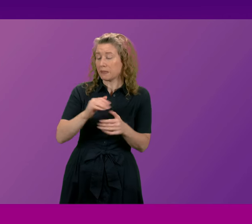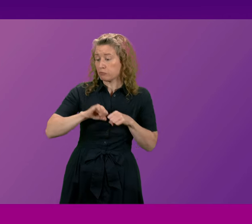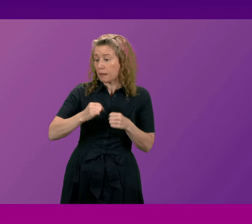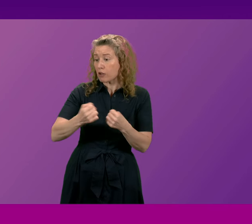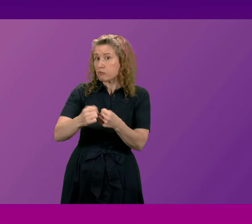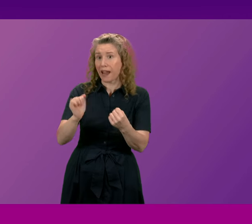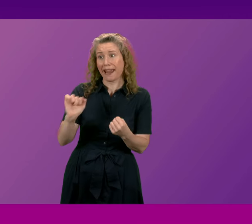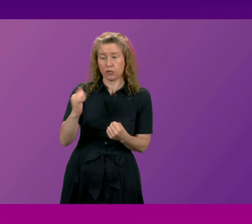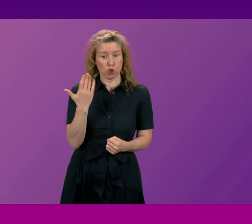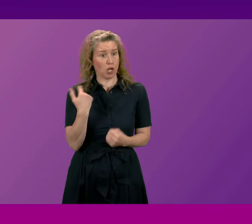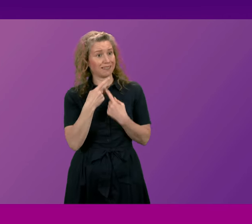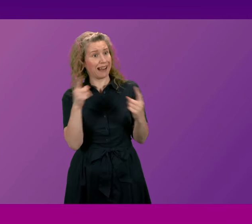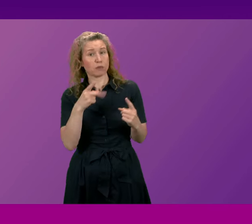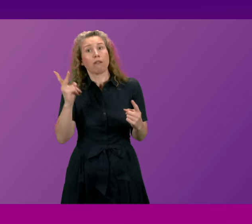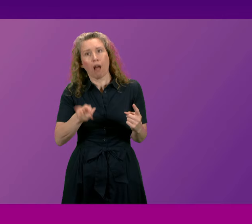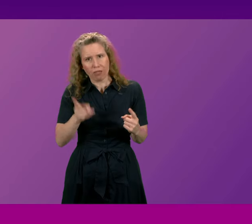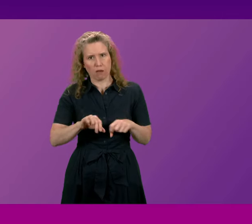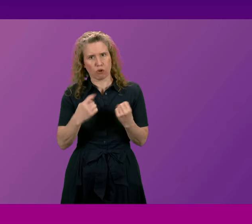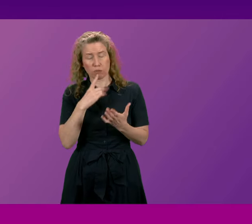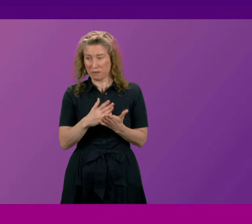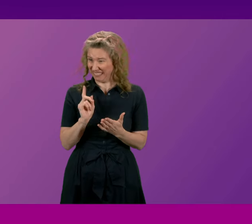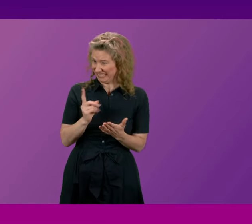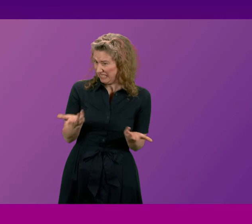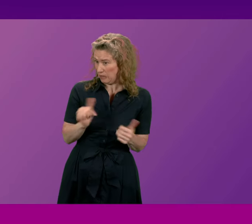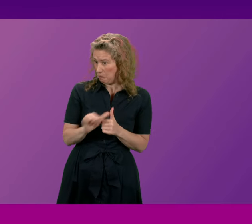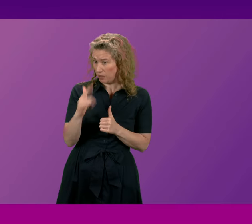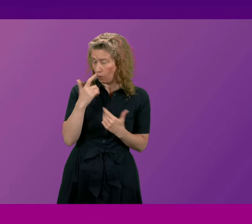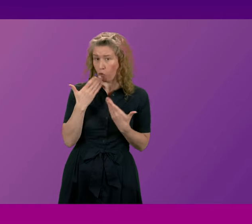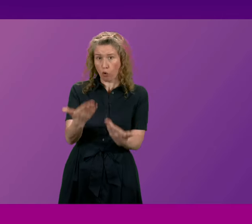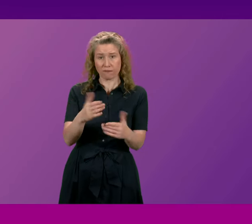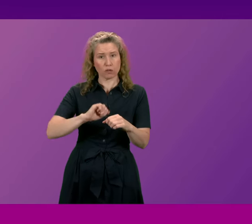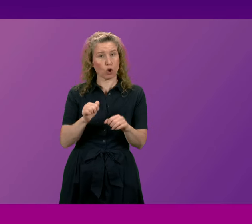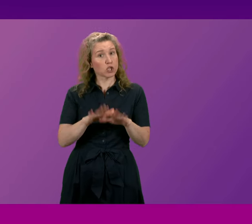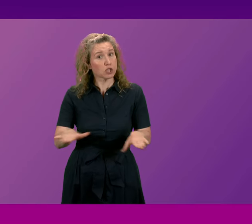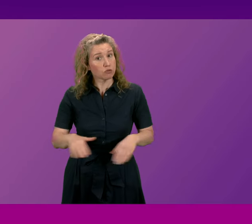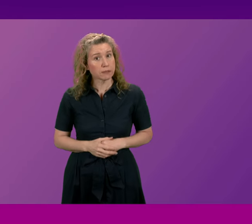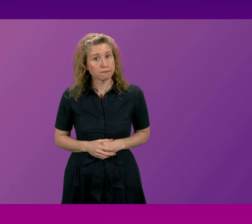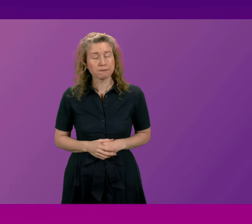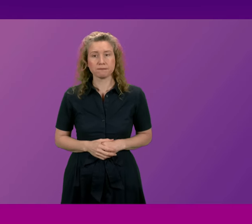one John Swinney has just announced today the best he has to offer Scotland's children? First minister.